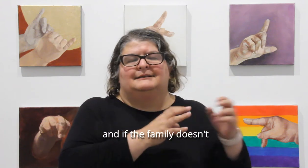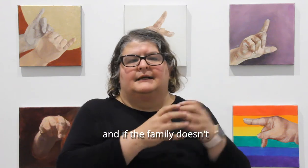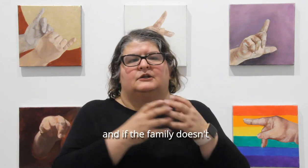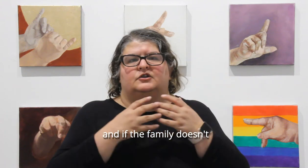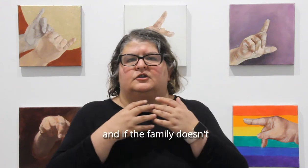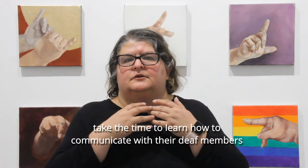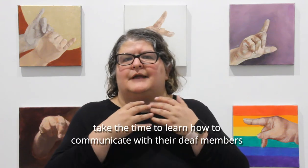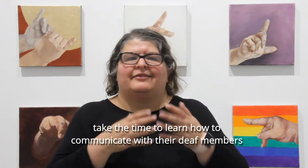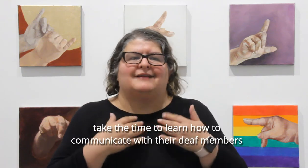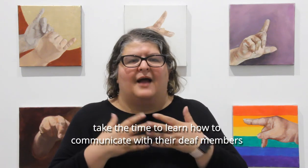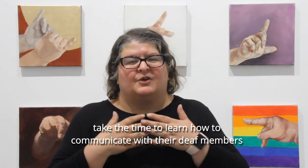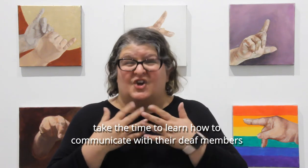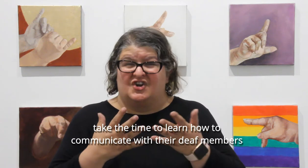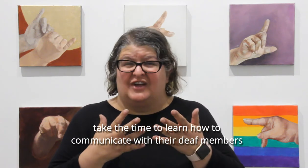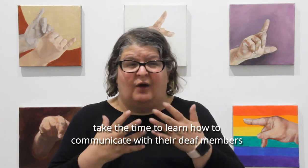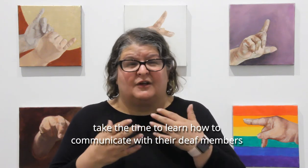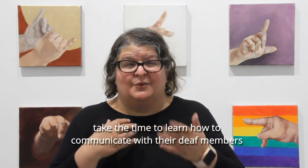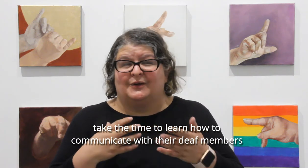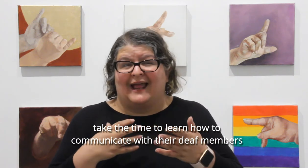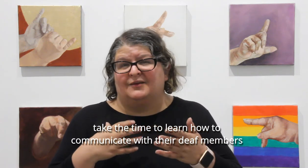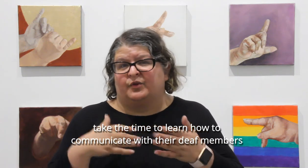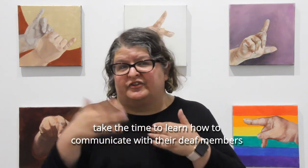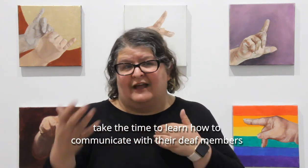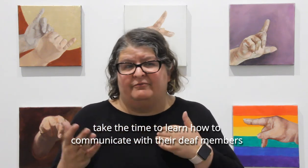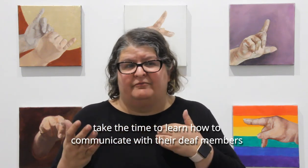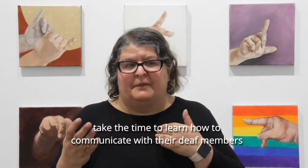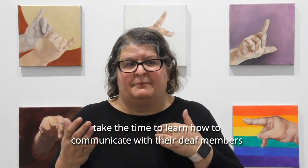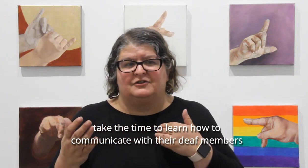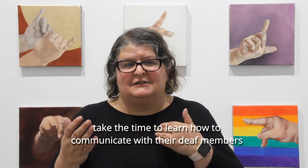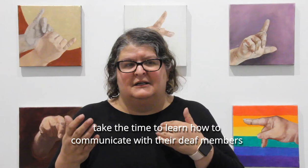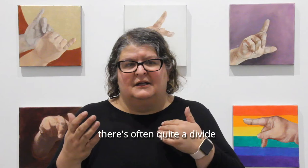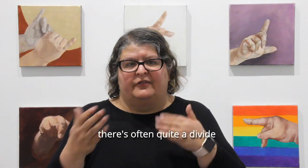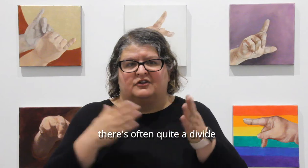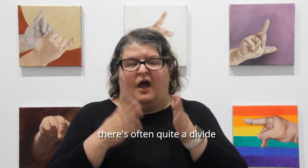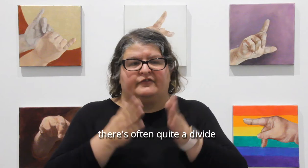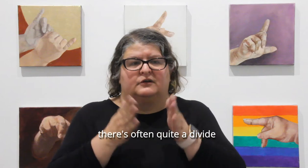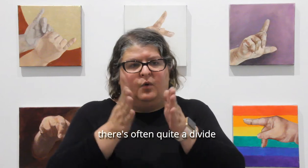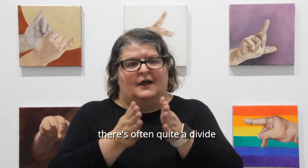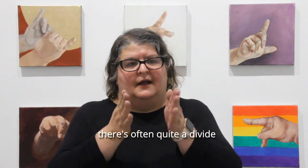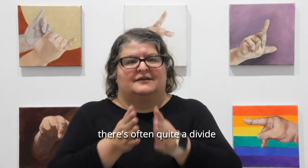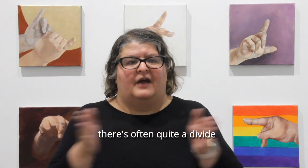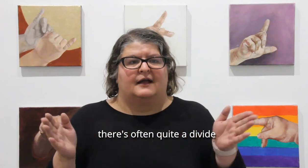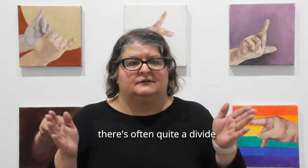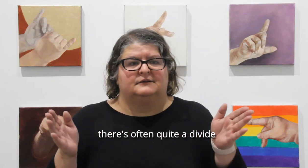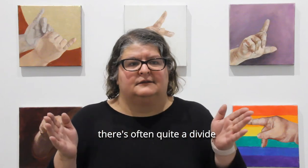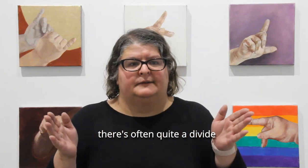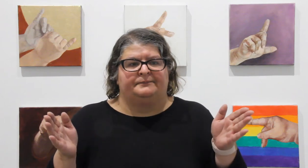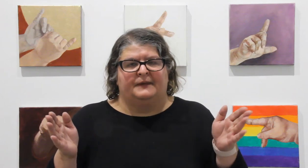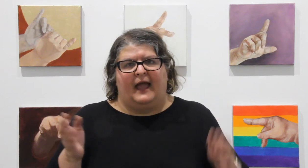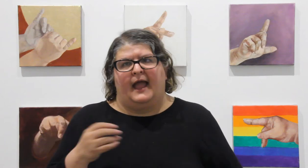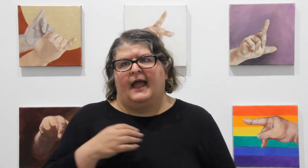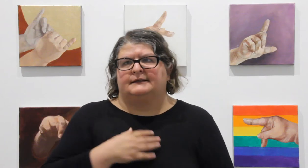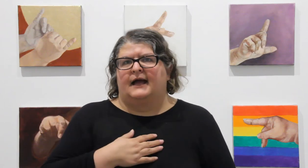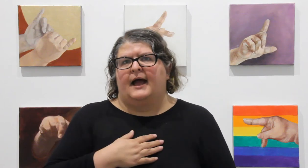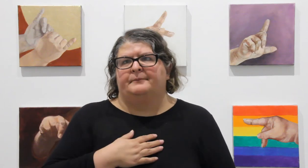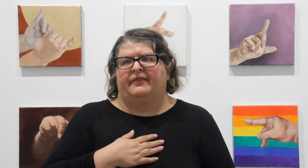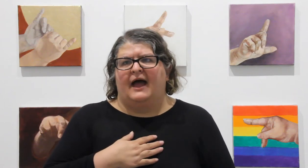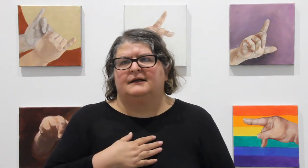doesn't take the time to learn how to communicate with the deaf members, there's often quite a divide. And, um, that,